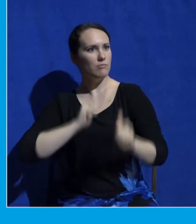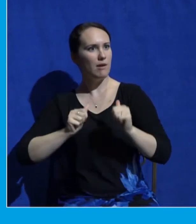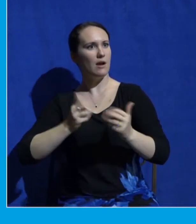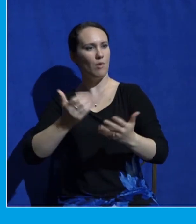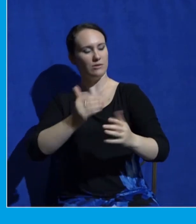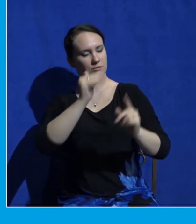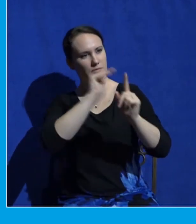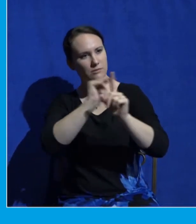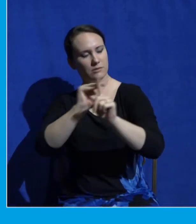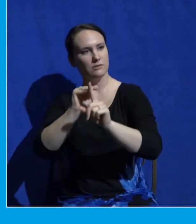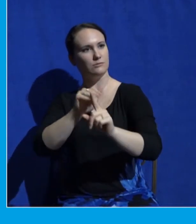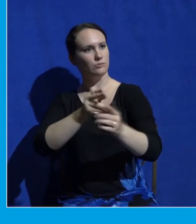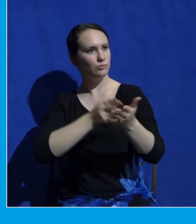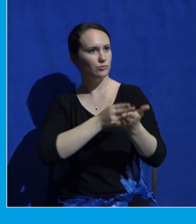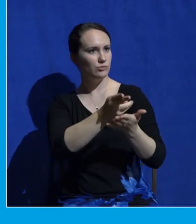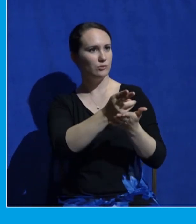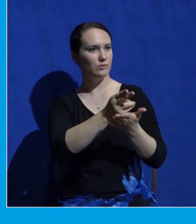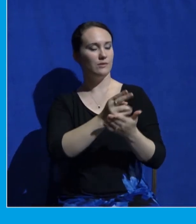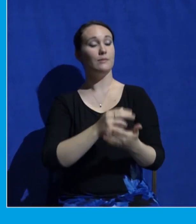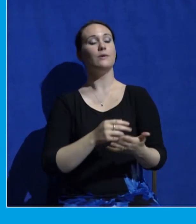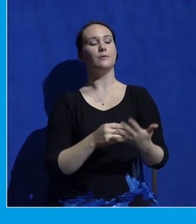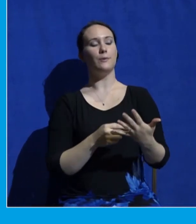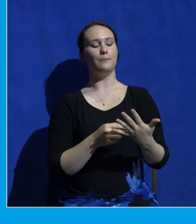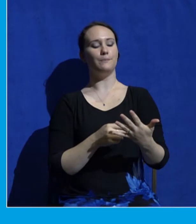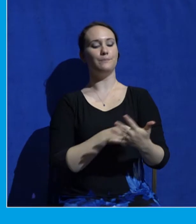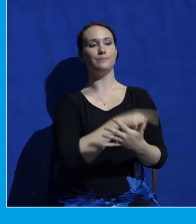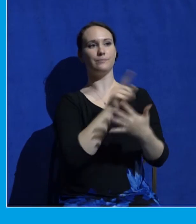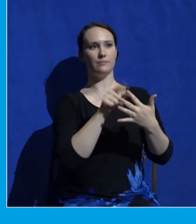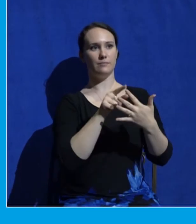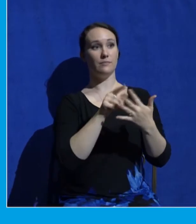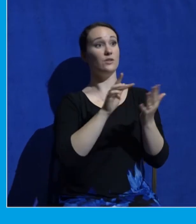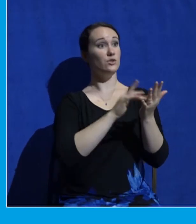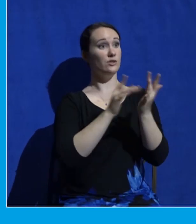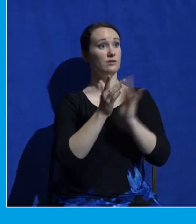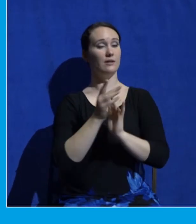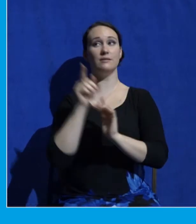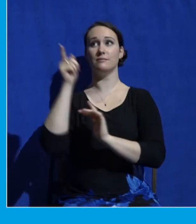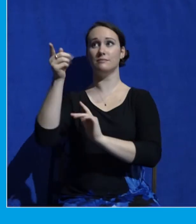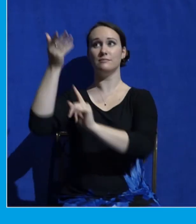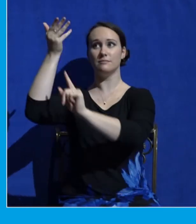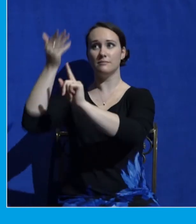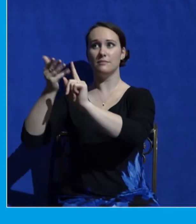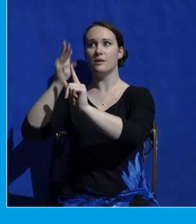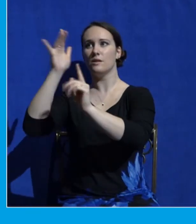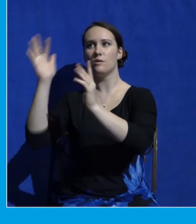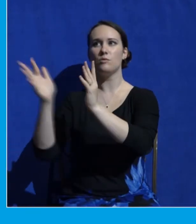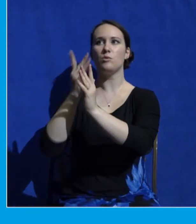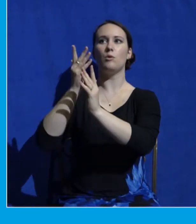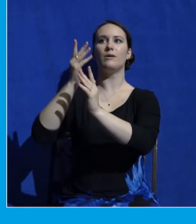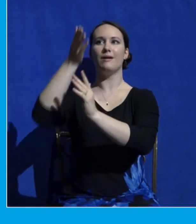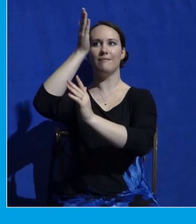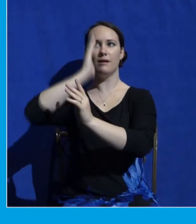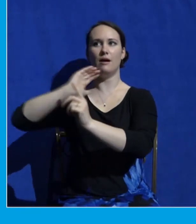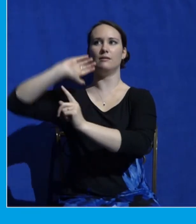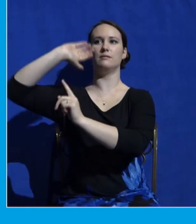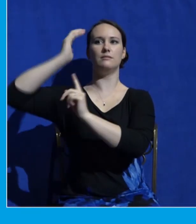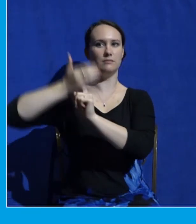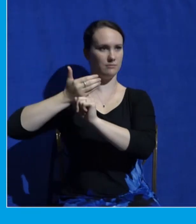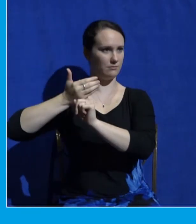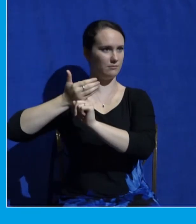One, he is the glory of God in person, in the flesh. So let's just go